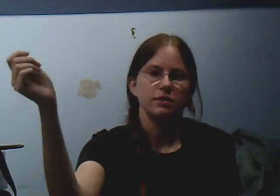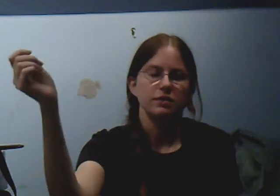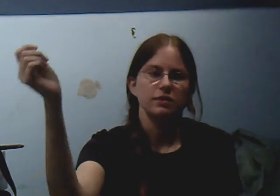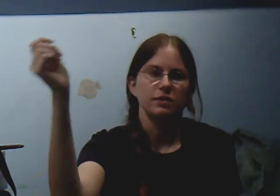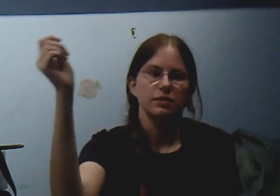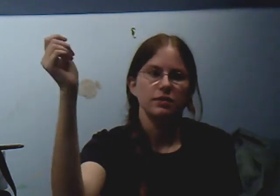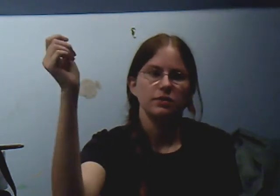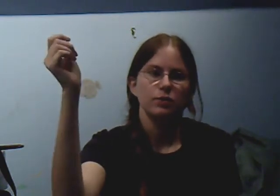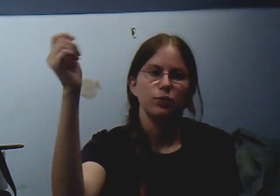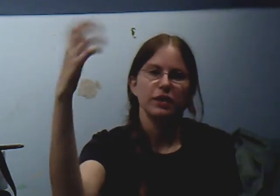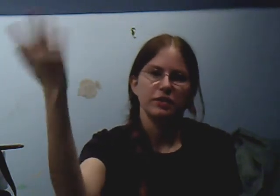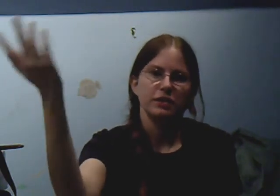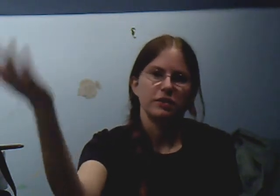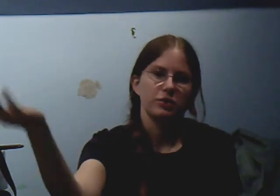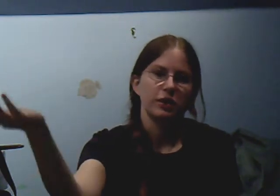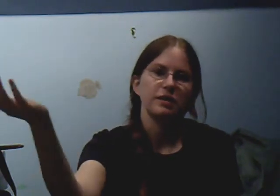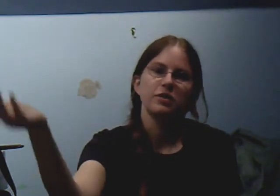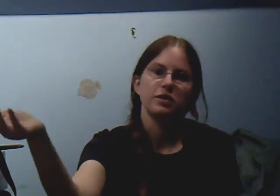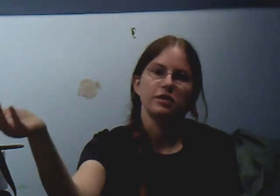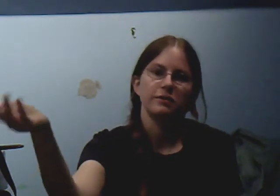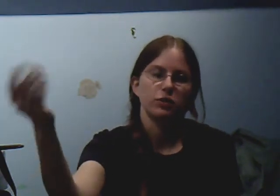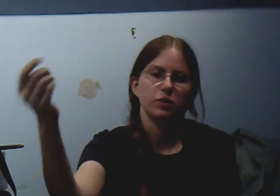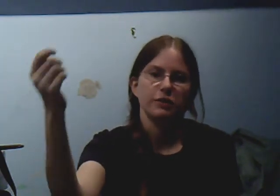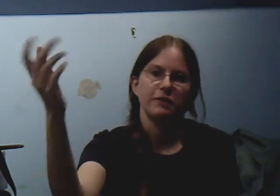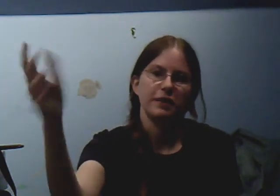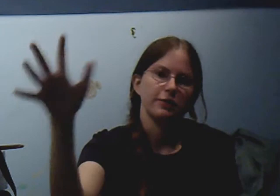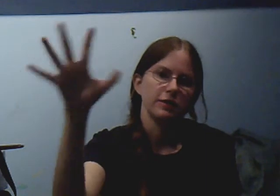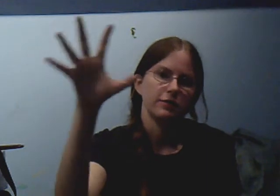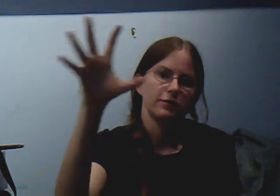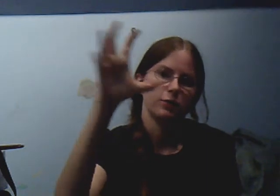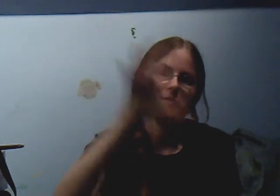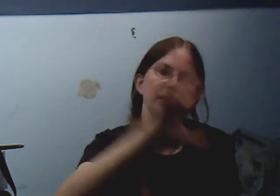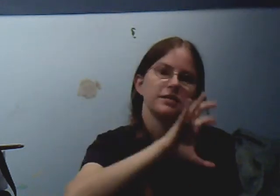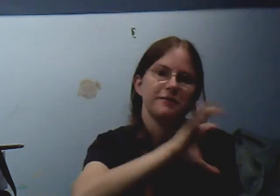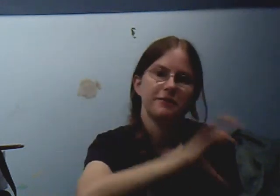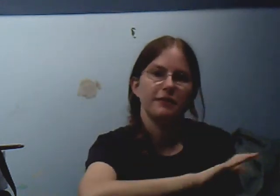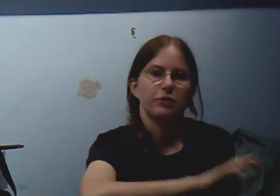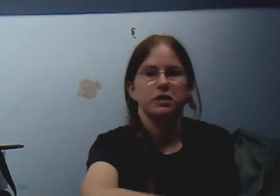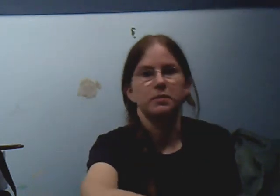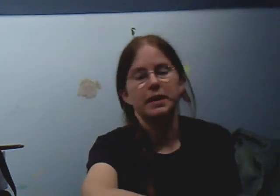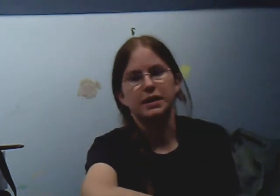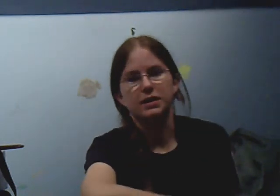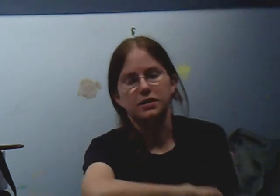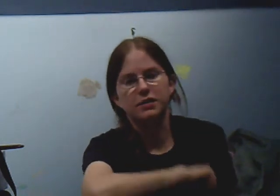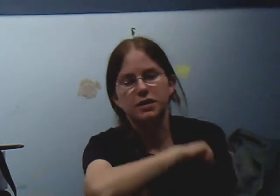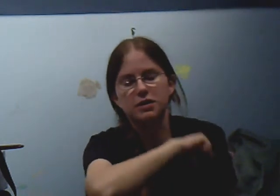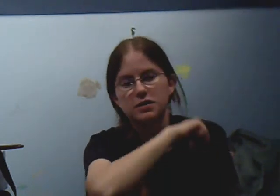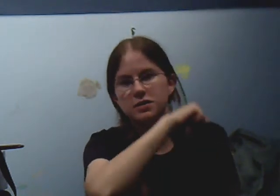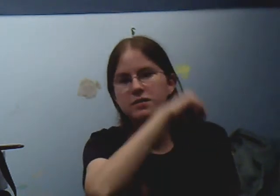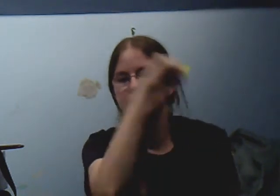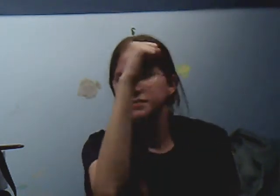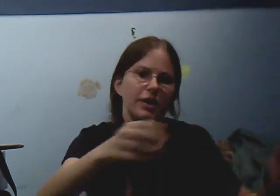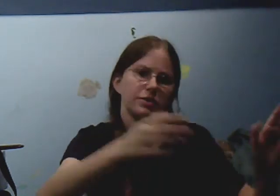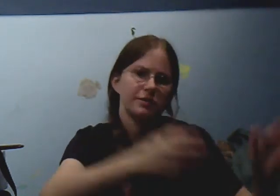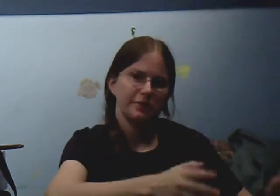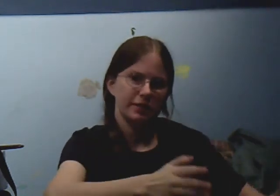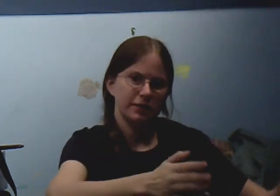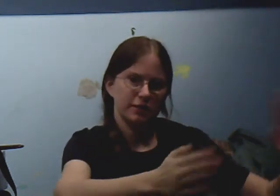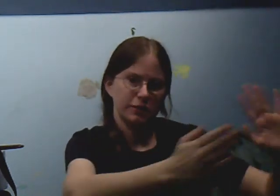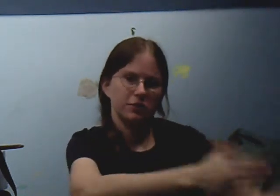are their criteria for what makes a favorite companion of theirs? Out of, like, the